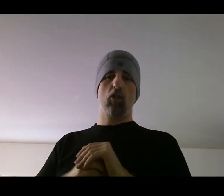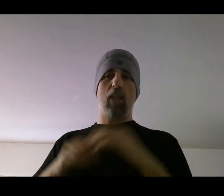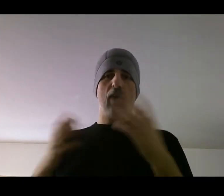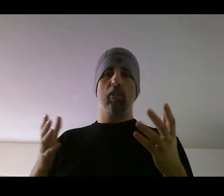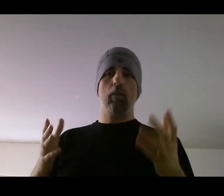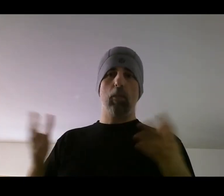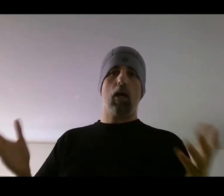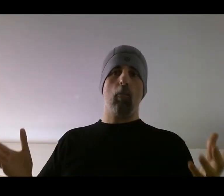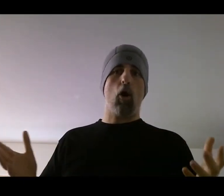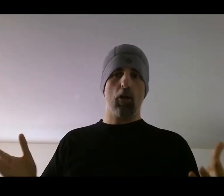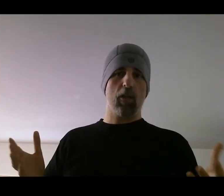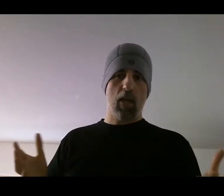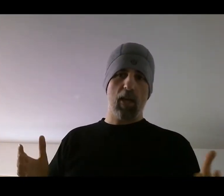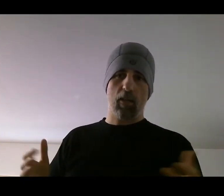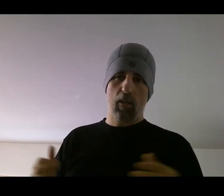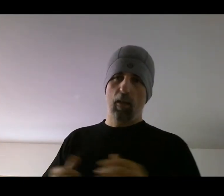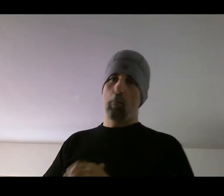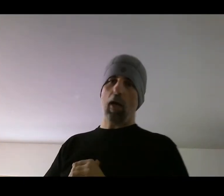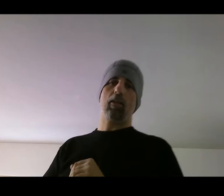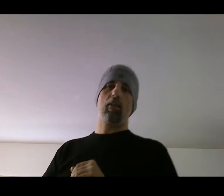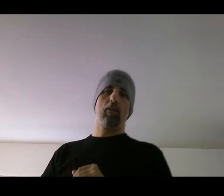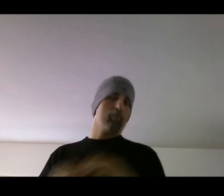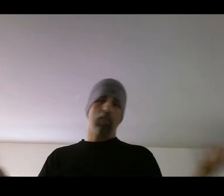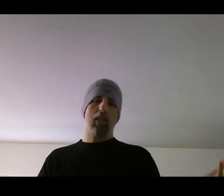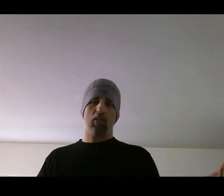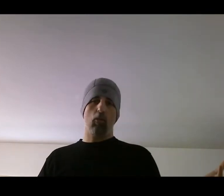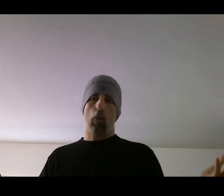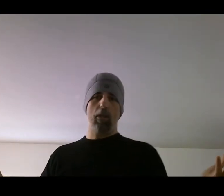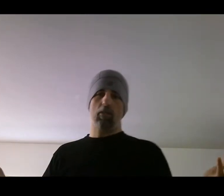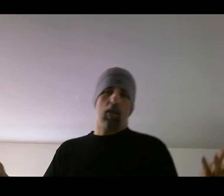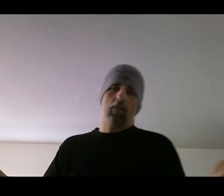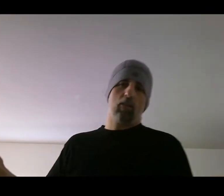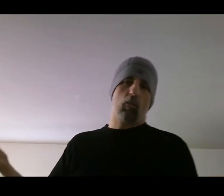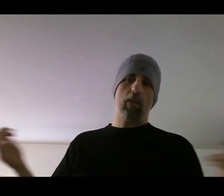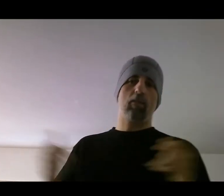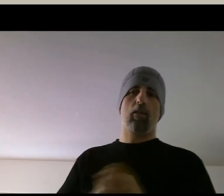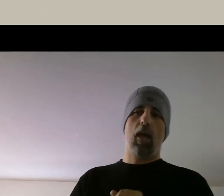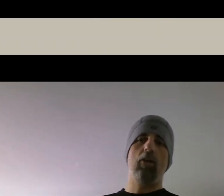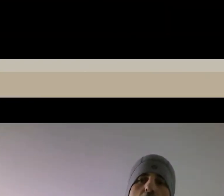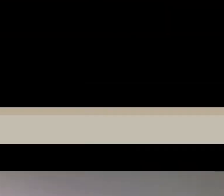definitely become harder to hit, but he gets no points and he just wastes energy doing.